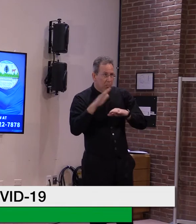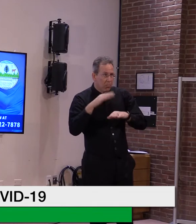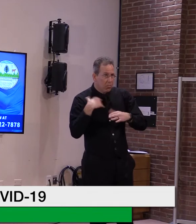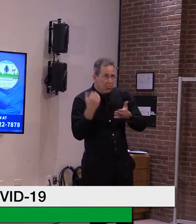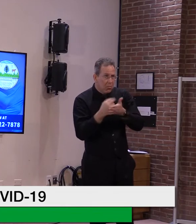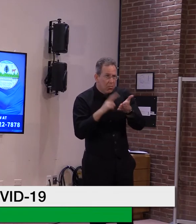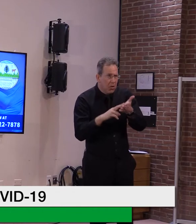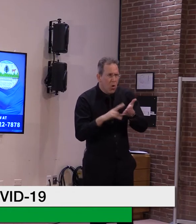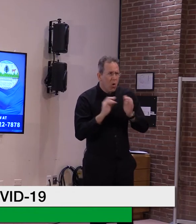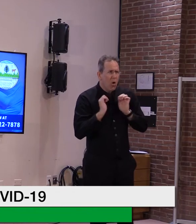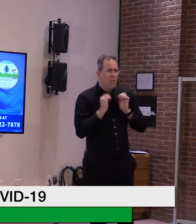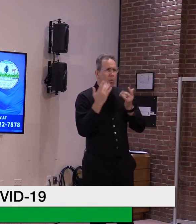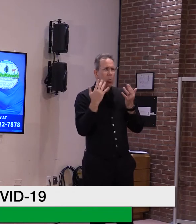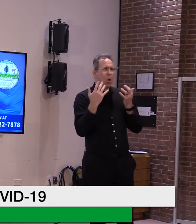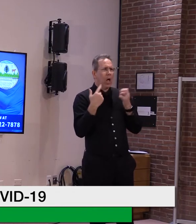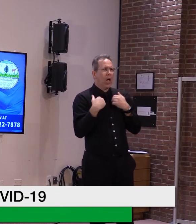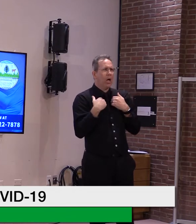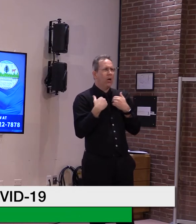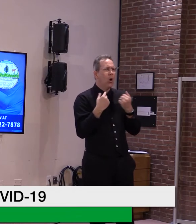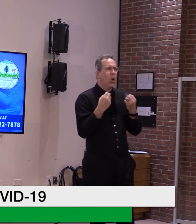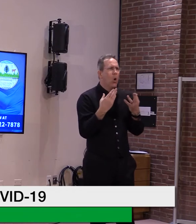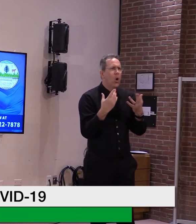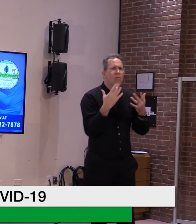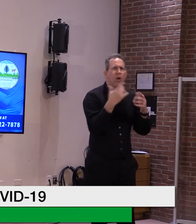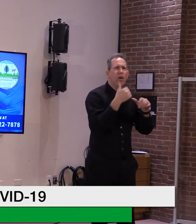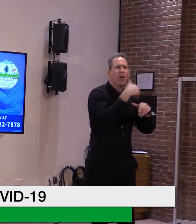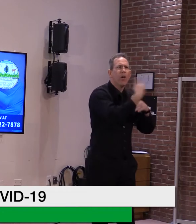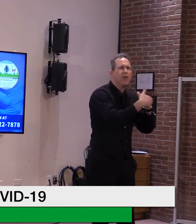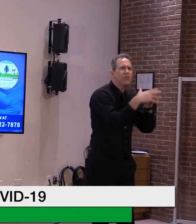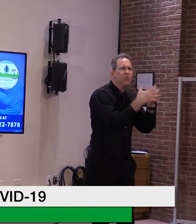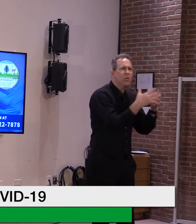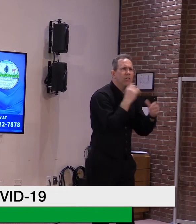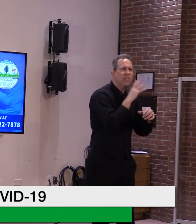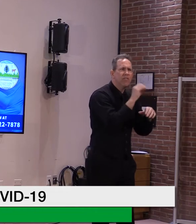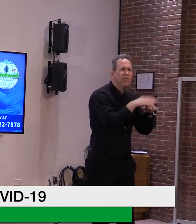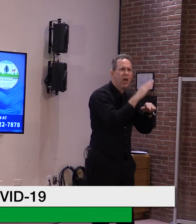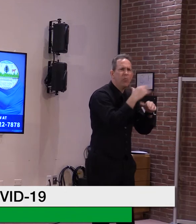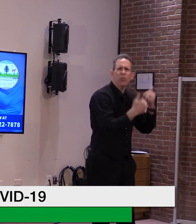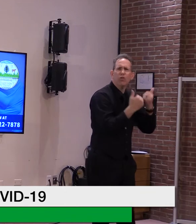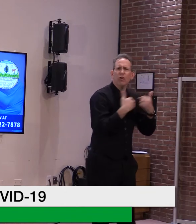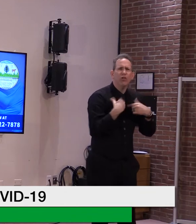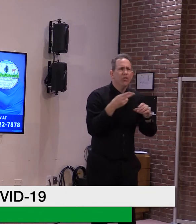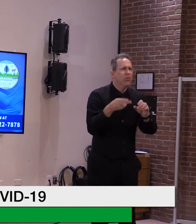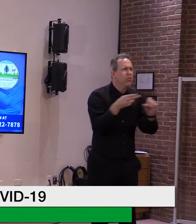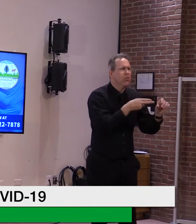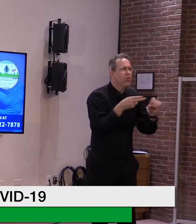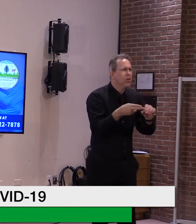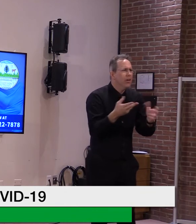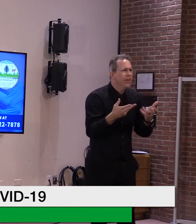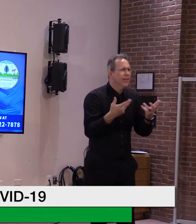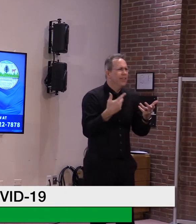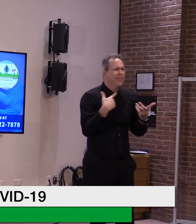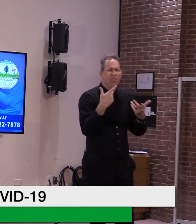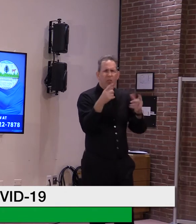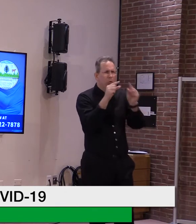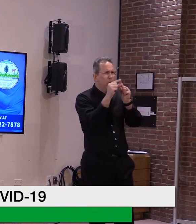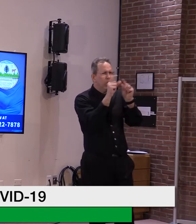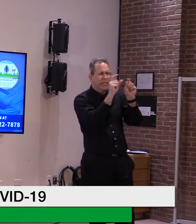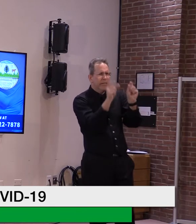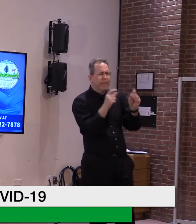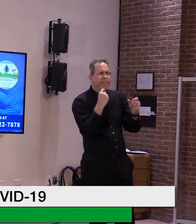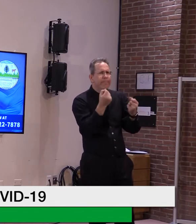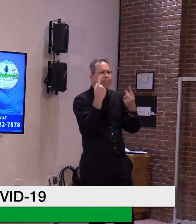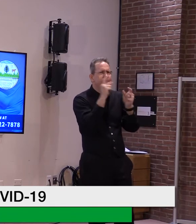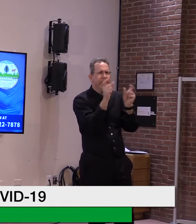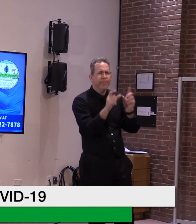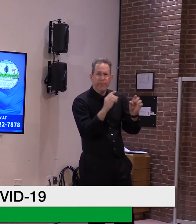Um, you know, this was a bit of a change from your previous language about how people qualify and things like that. Yeah, I, I'm sorry, Aaron, you're, you're